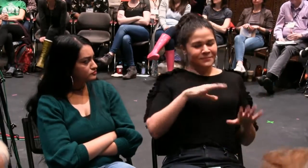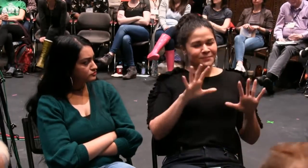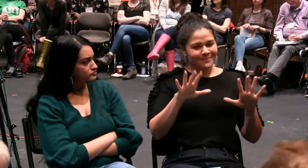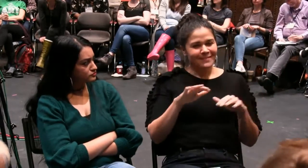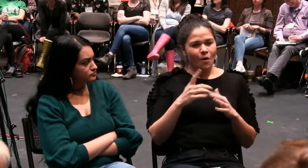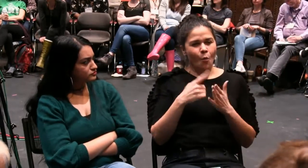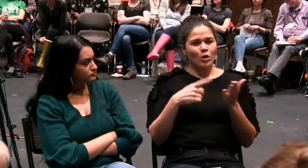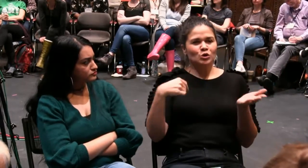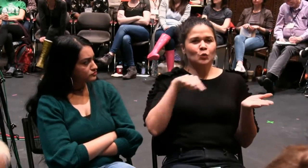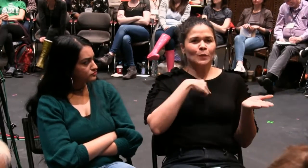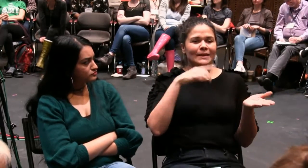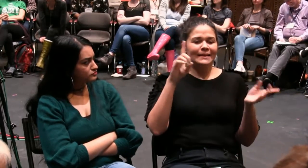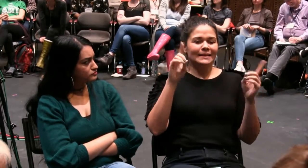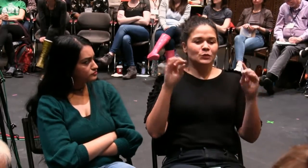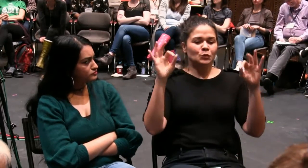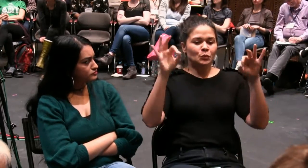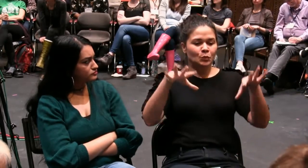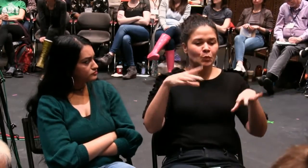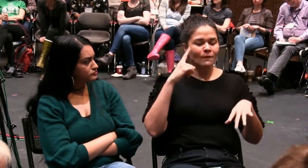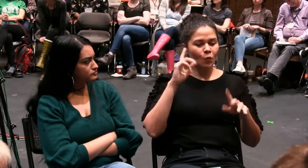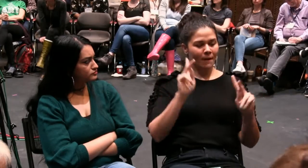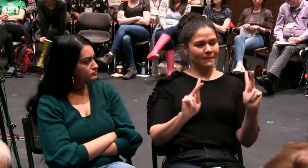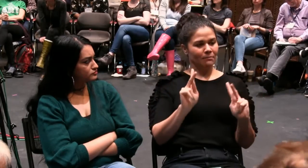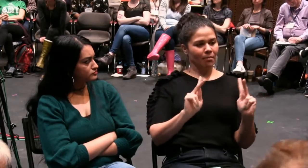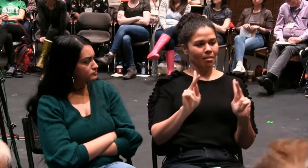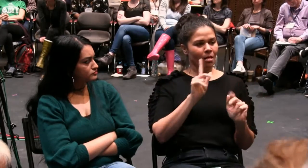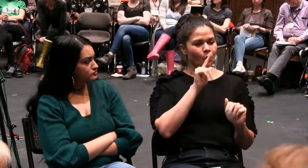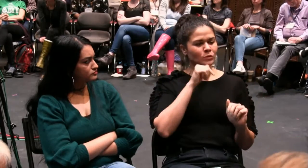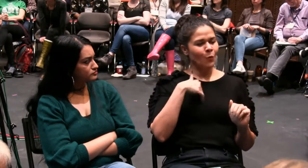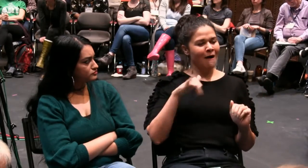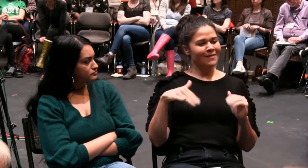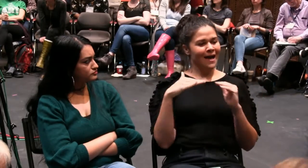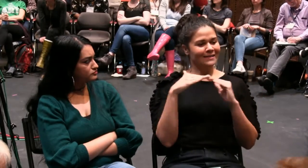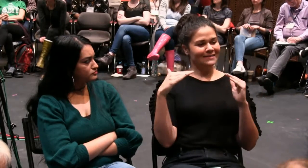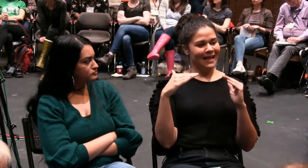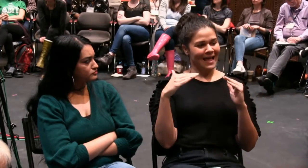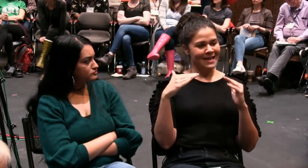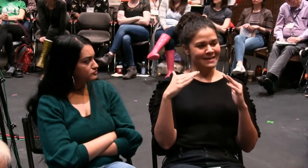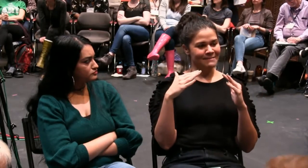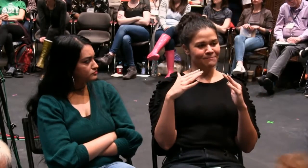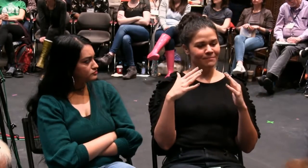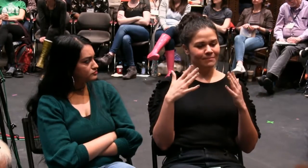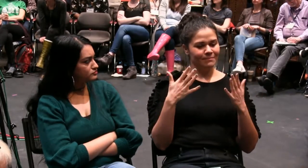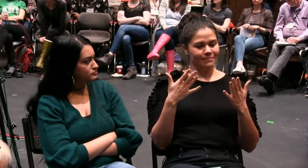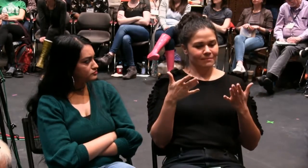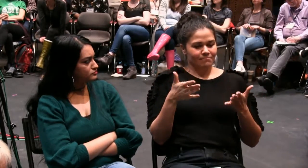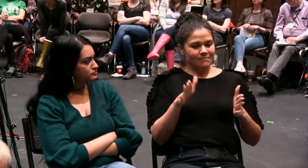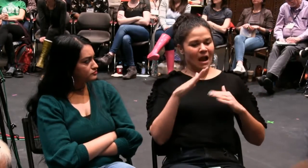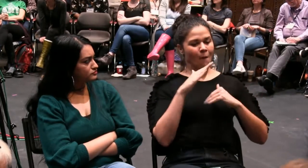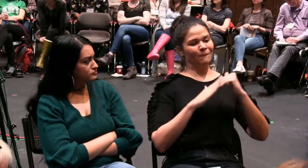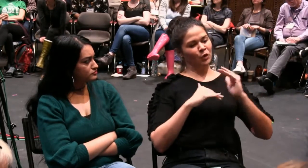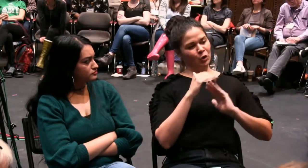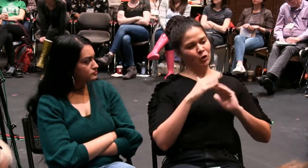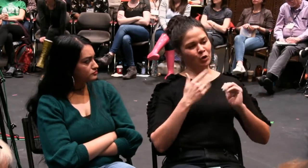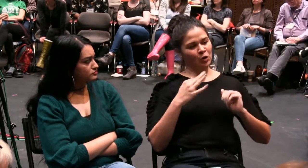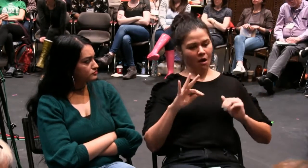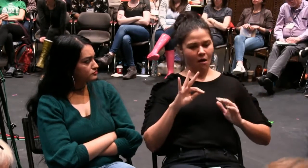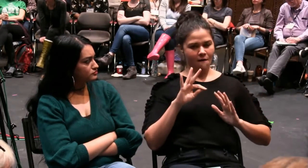It already exists, the it being the ideas, the innovation. But getting it out there to present ourselves